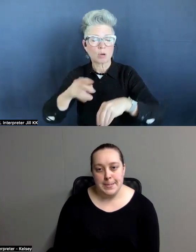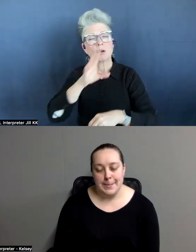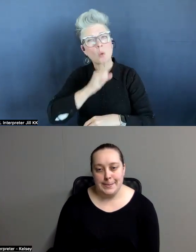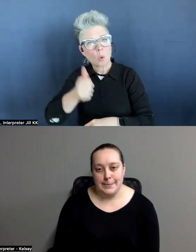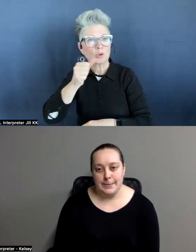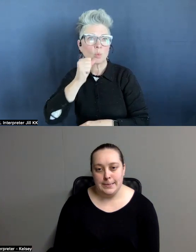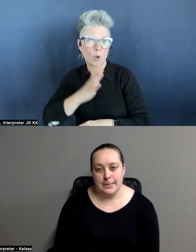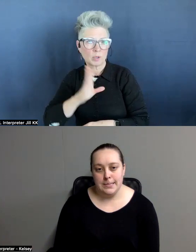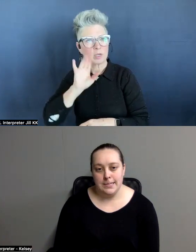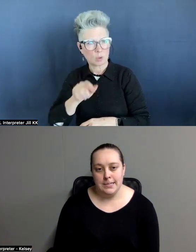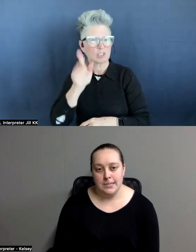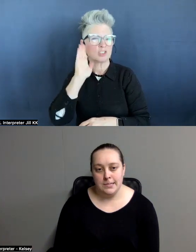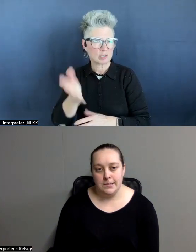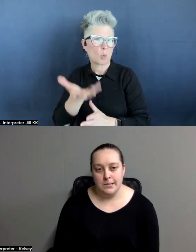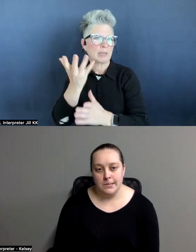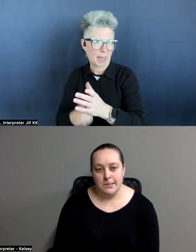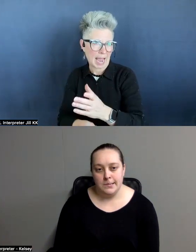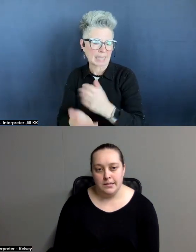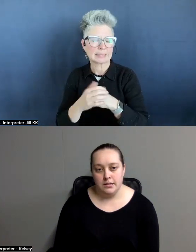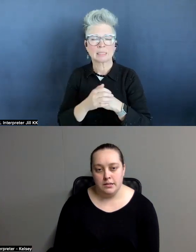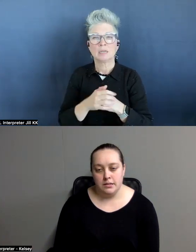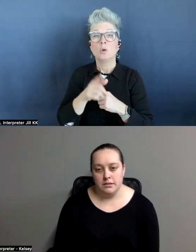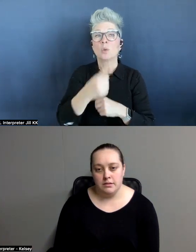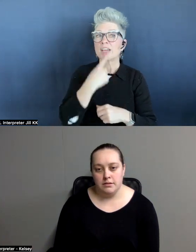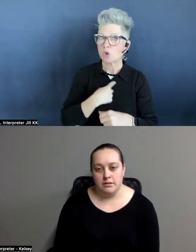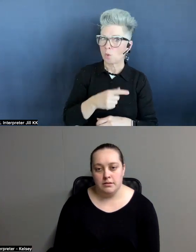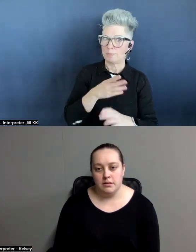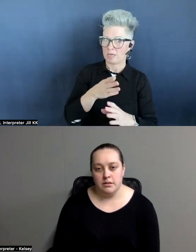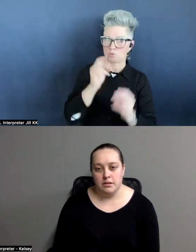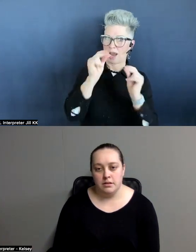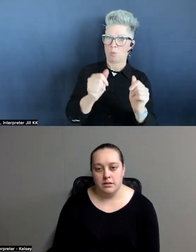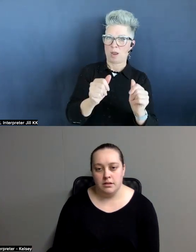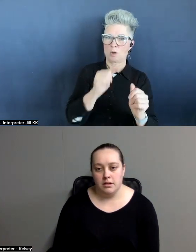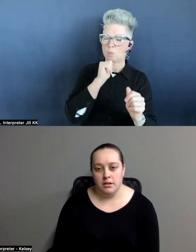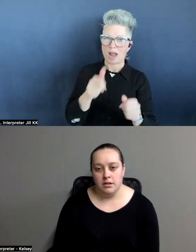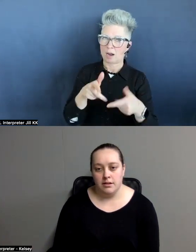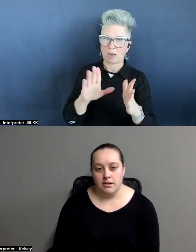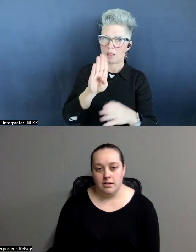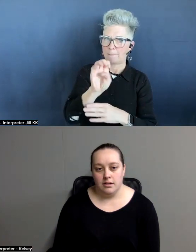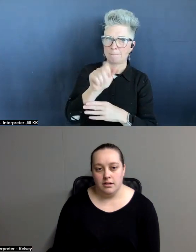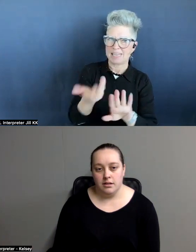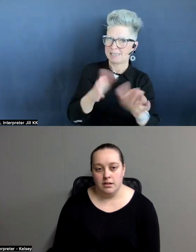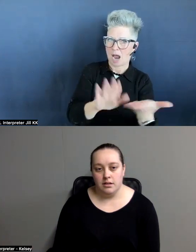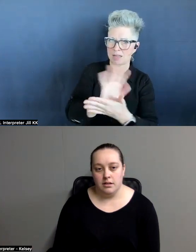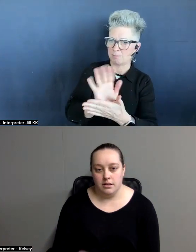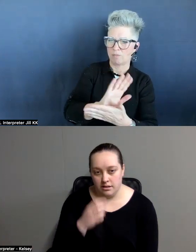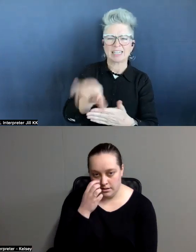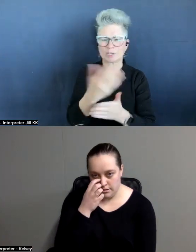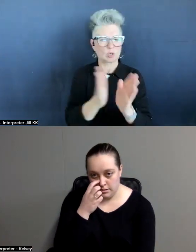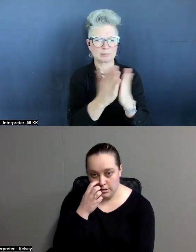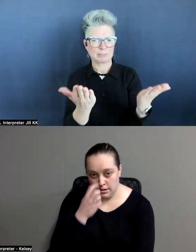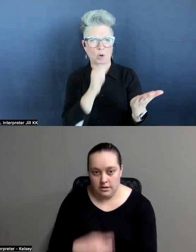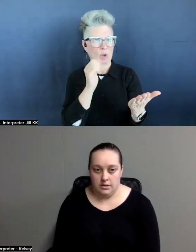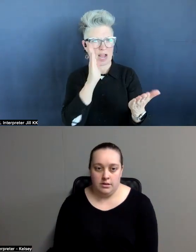and we know she's going to pass. Well, they told me right up front, we're not going to let B die in the movie. It's Christmas book. We're just not going to do it. I was like, okay,